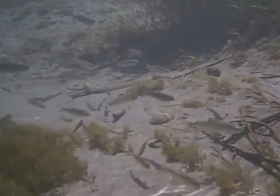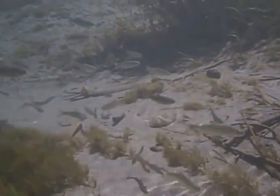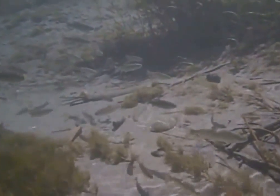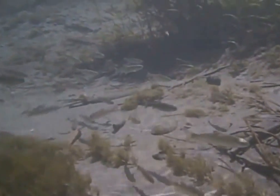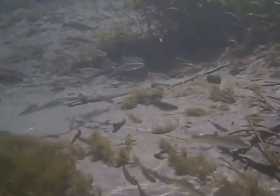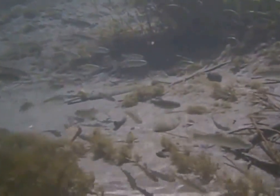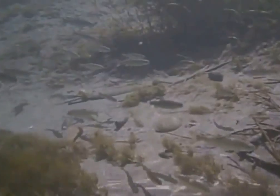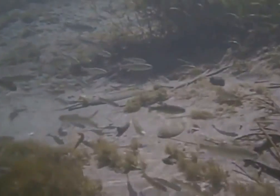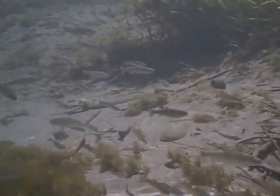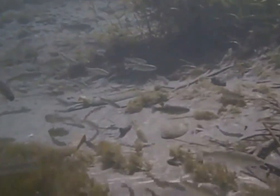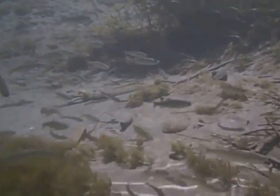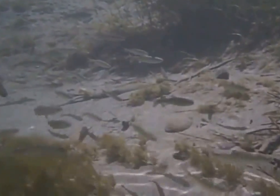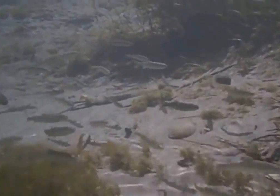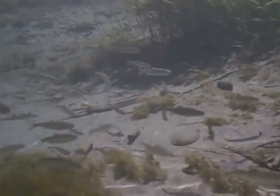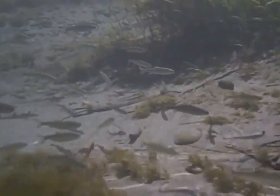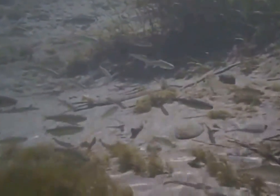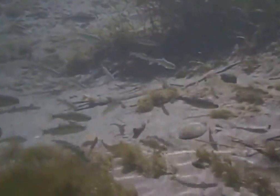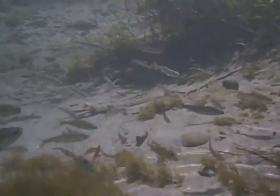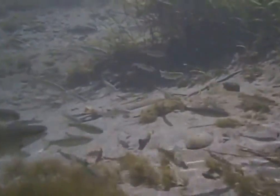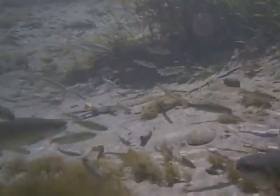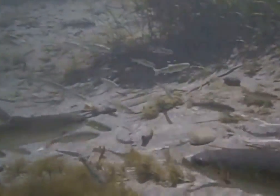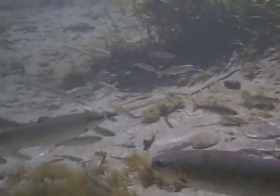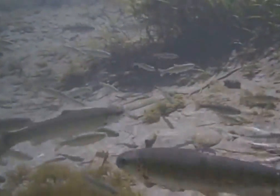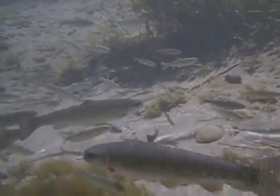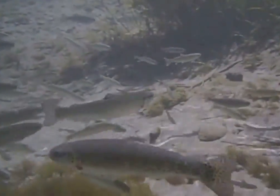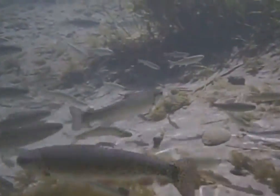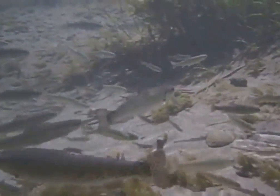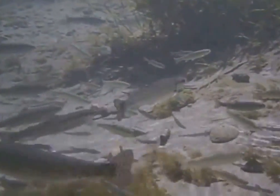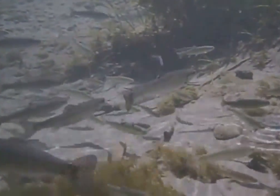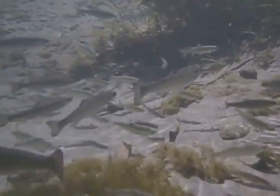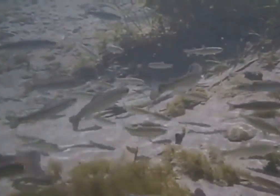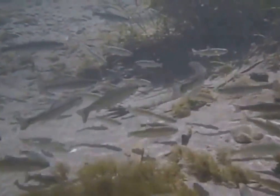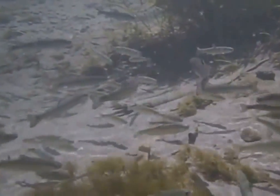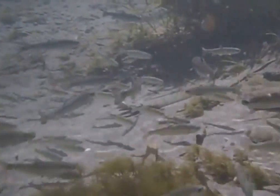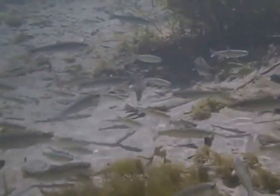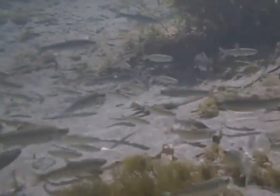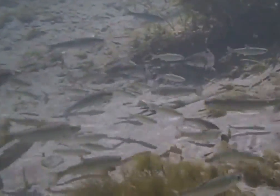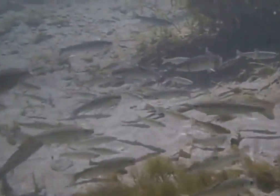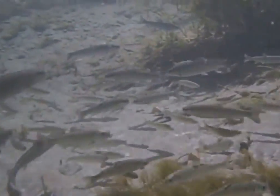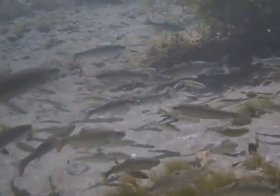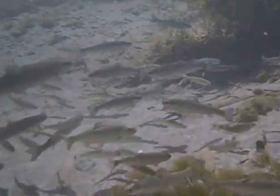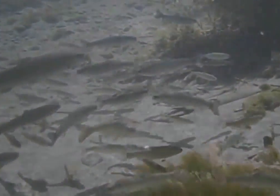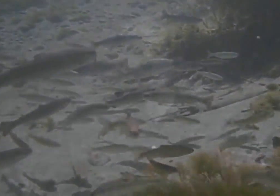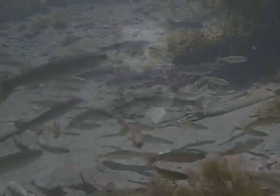for without this change in his kidneys and his body, he would surely die.